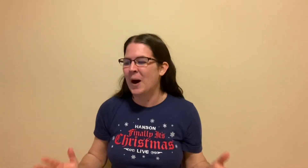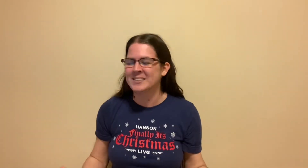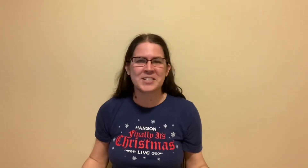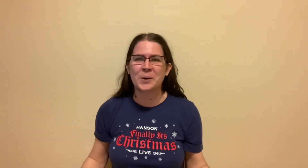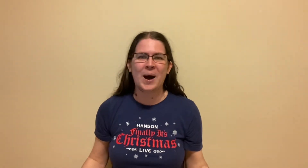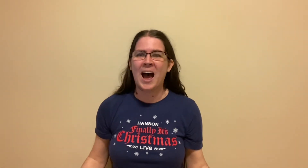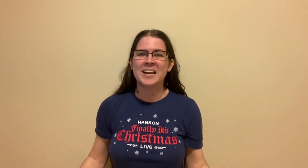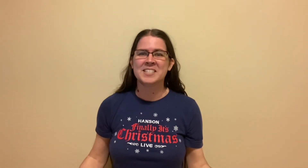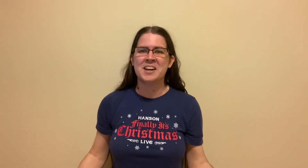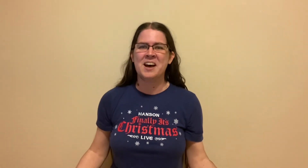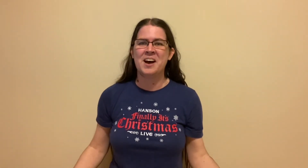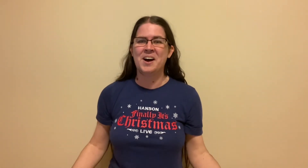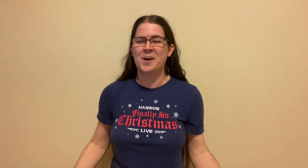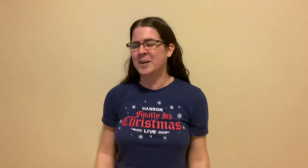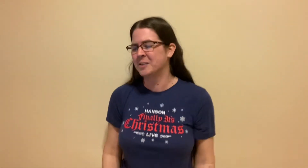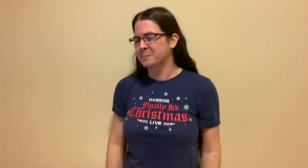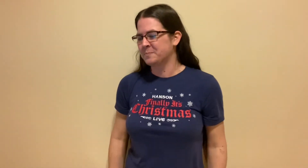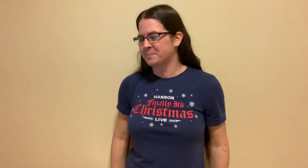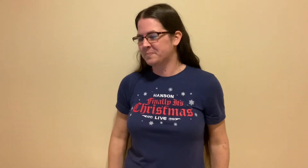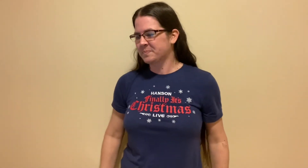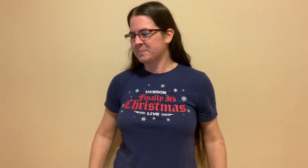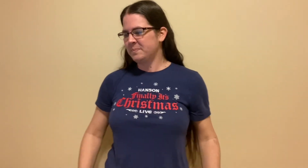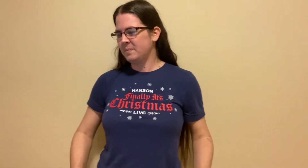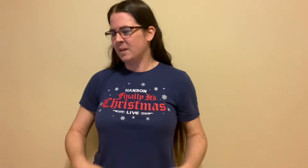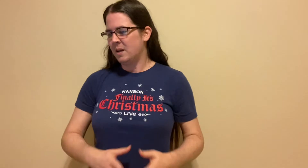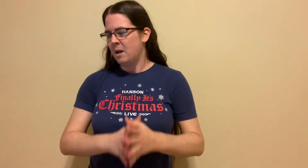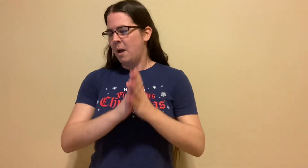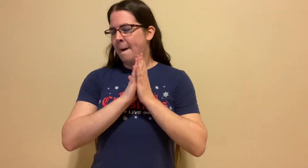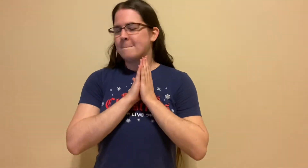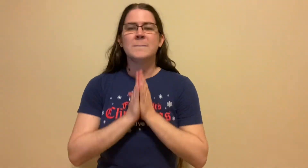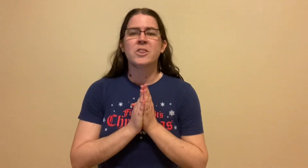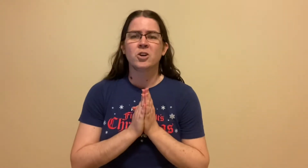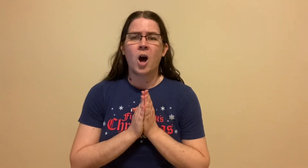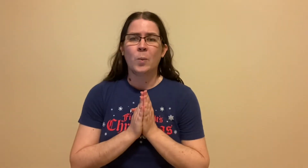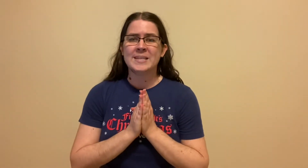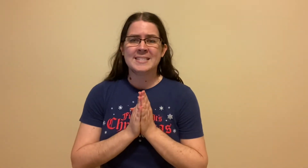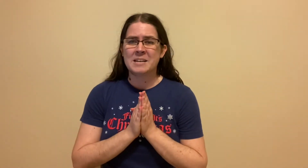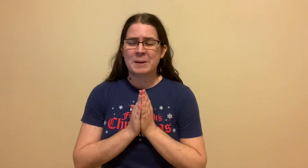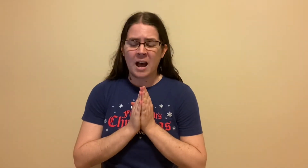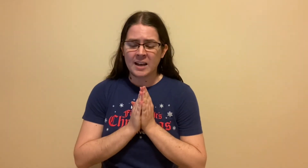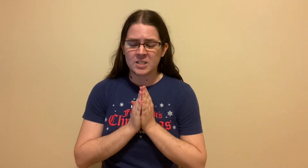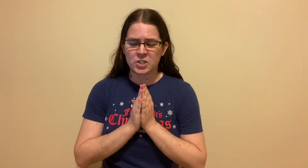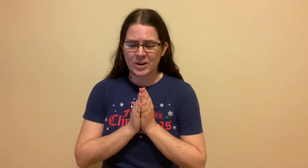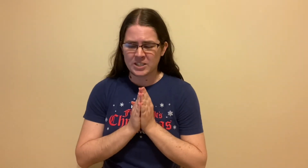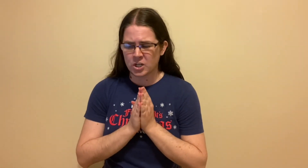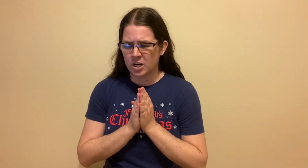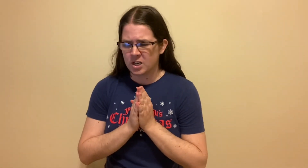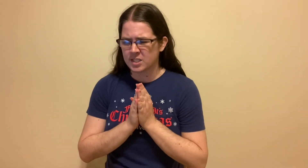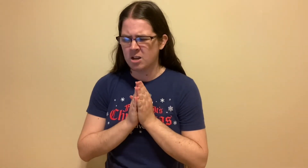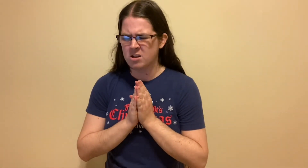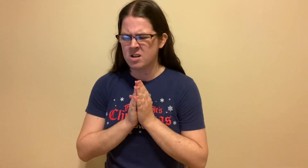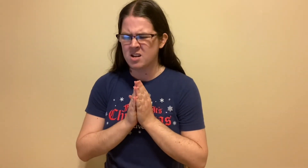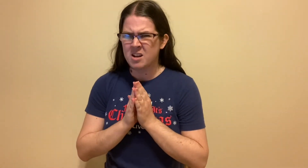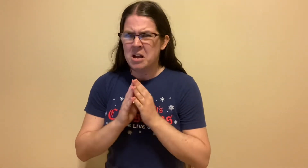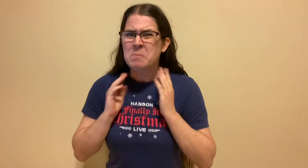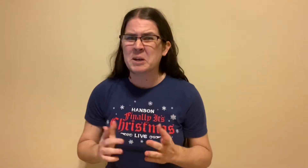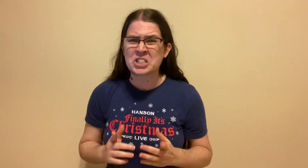do I do mother always said be kind to strangers but she